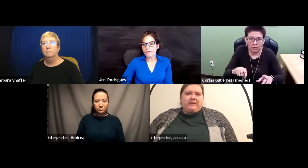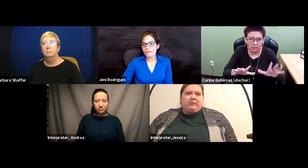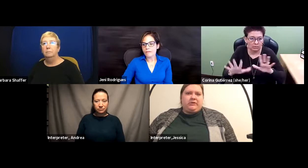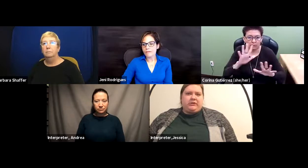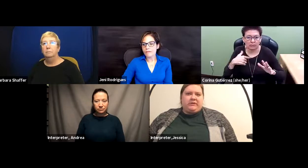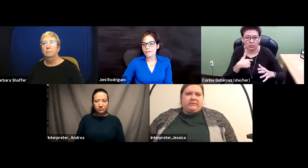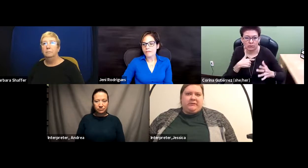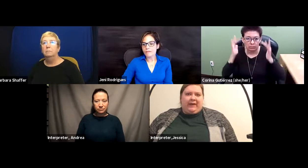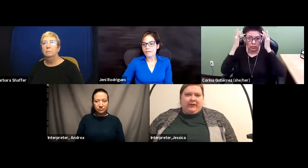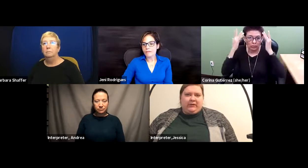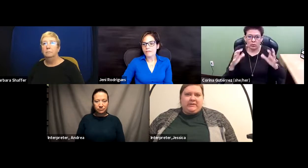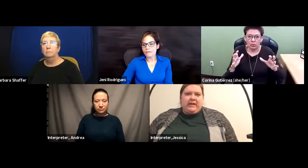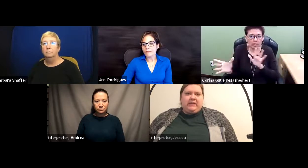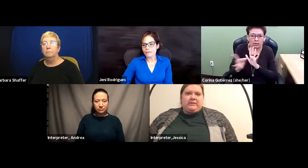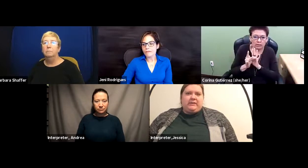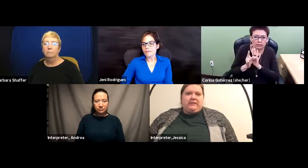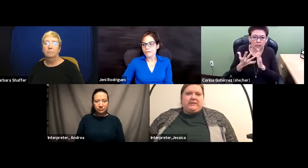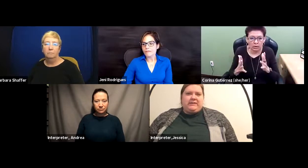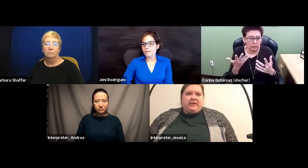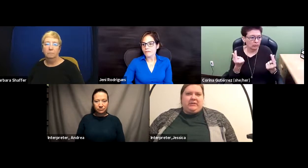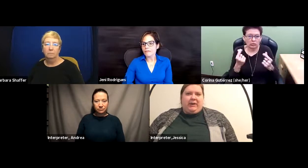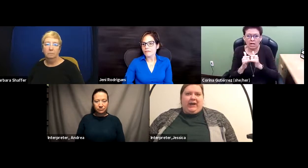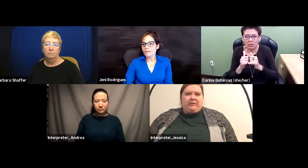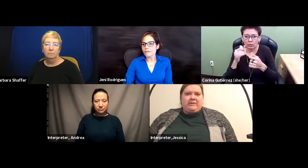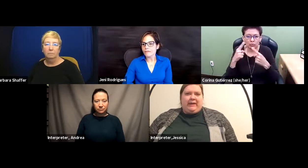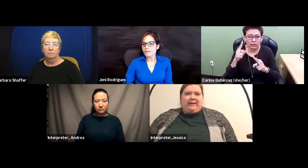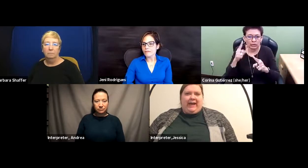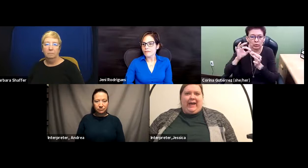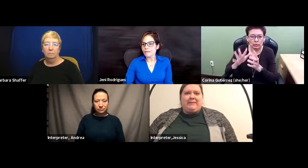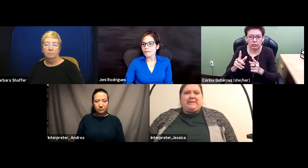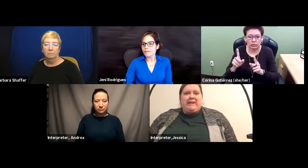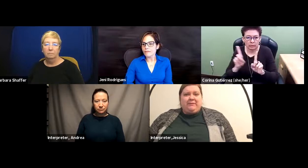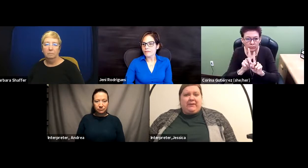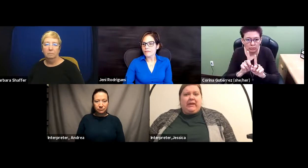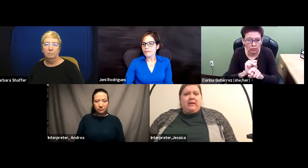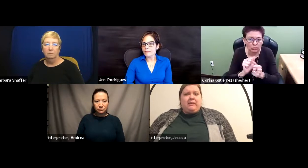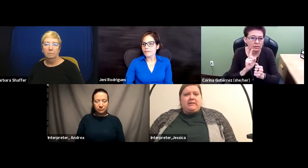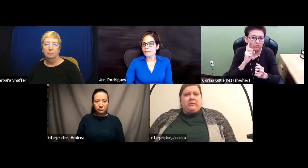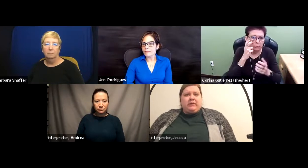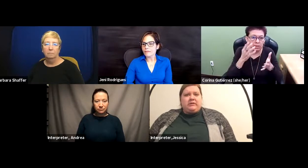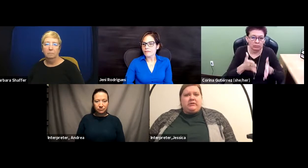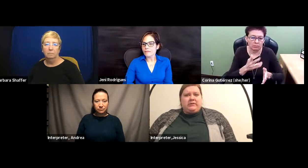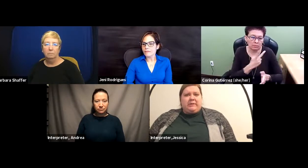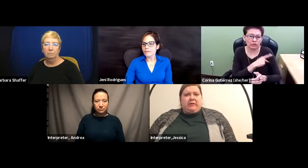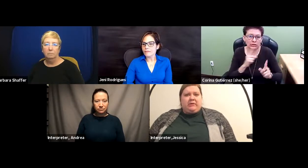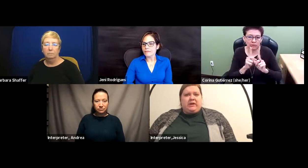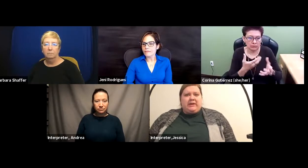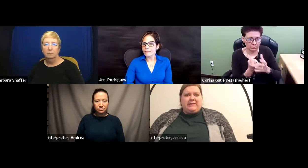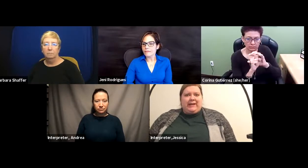support service providers, there was a lot of discussion about how to make that happen safely, because there were concerns about close contact